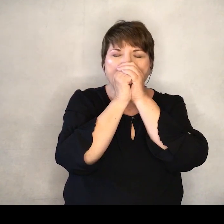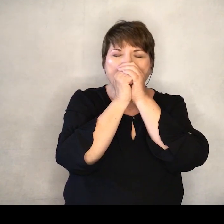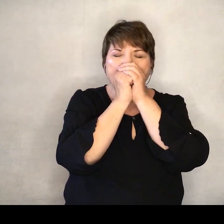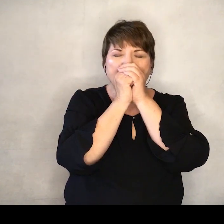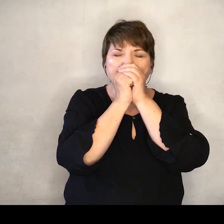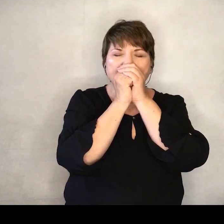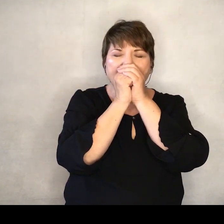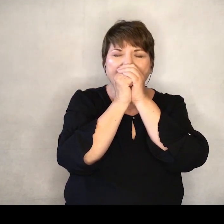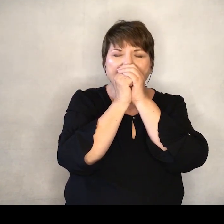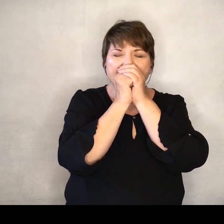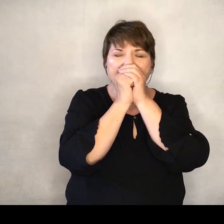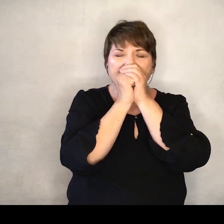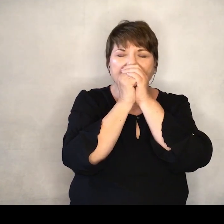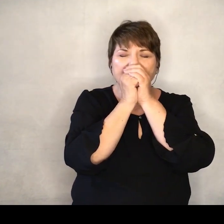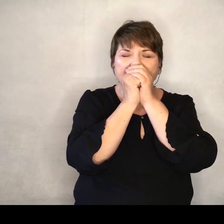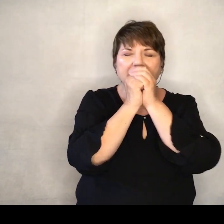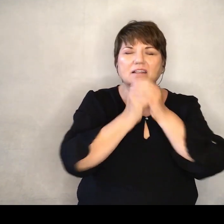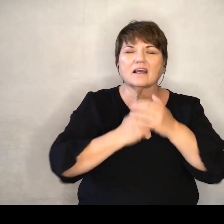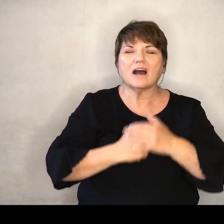Amen